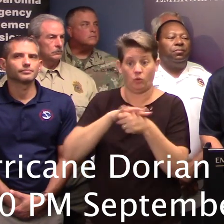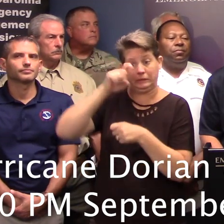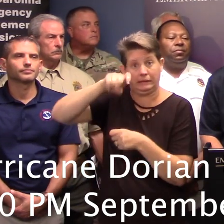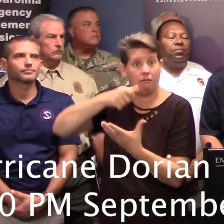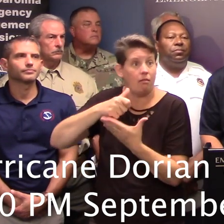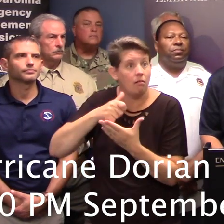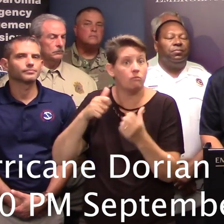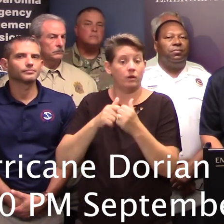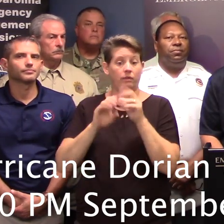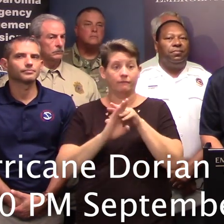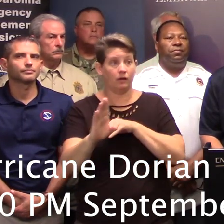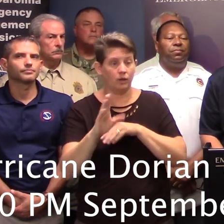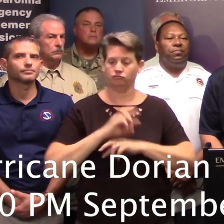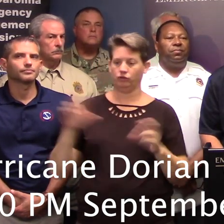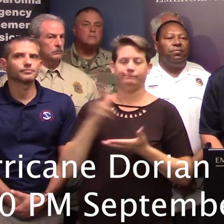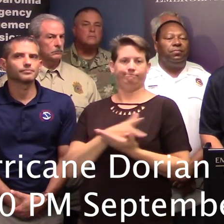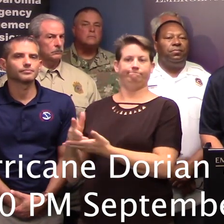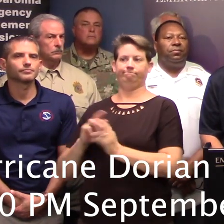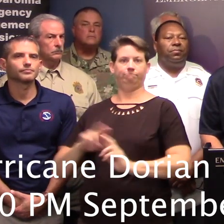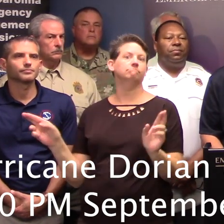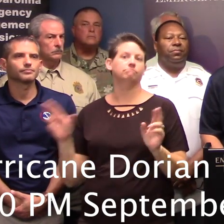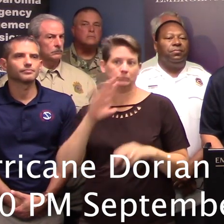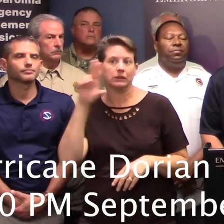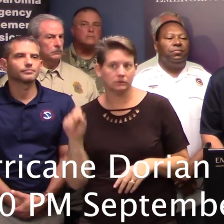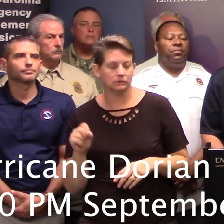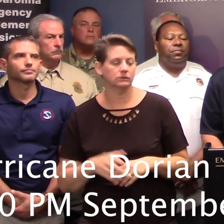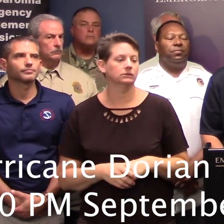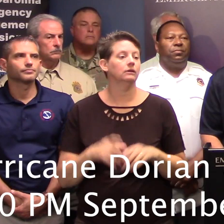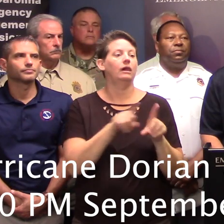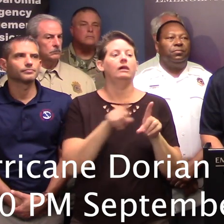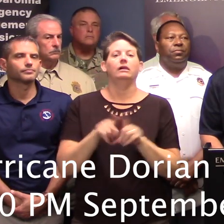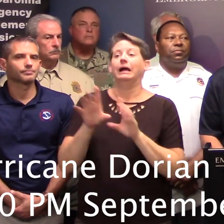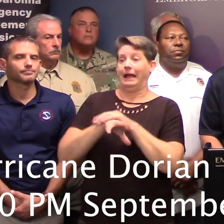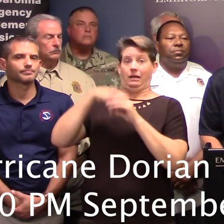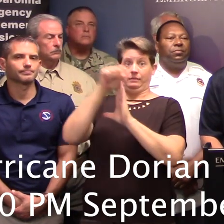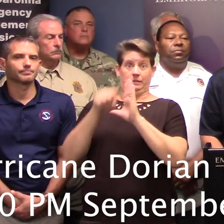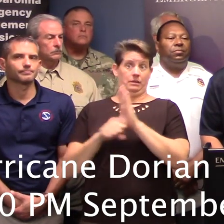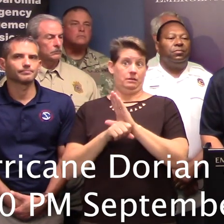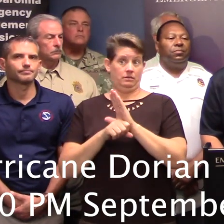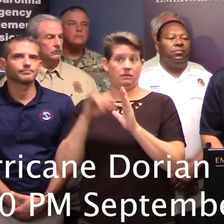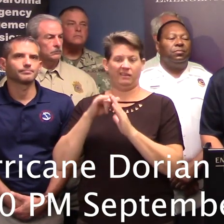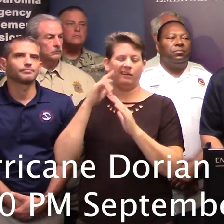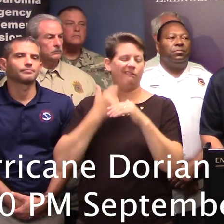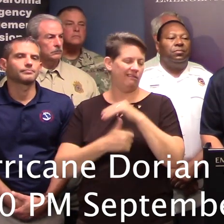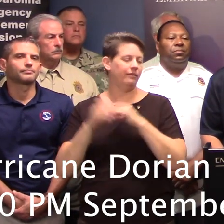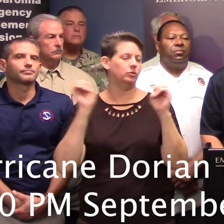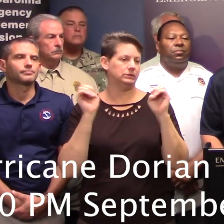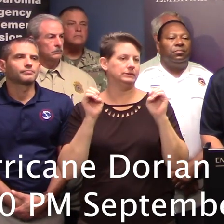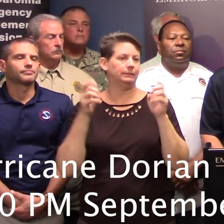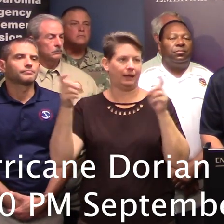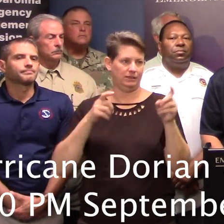need any assistance with the evacuation. And then we've already mentioned some of the out-of-state coordination under the Emergency Management Assistance